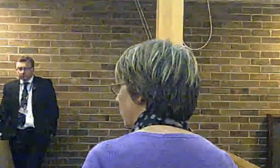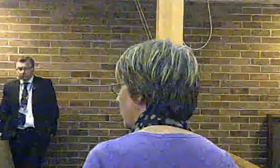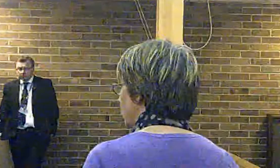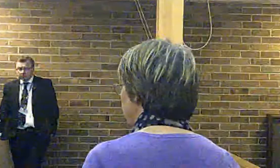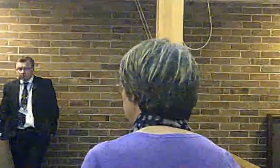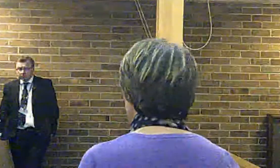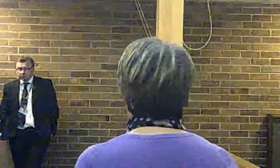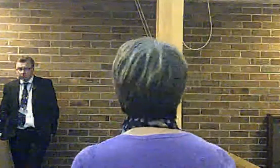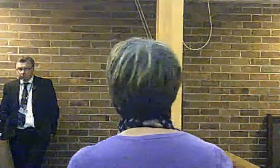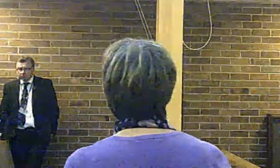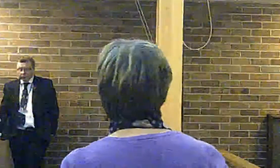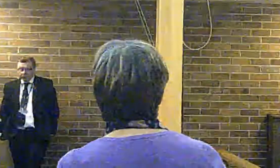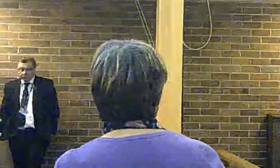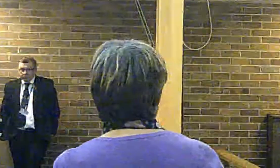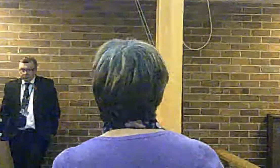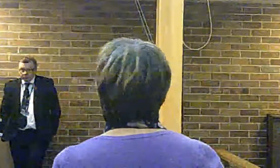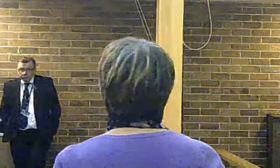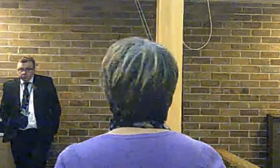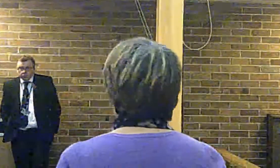do for us.